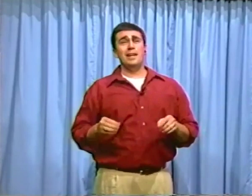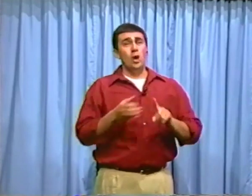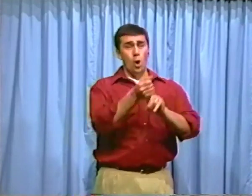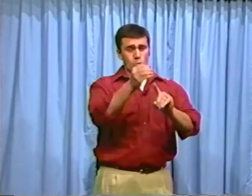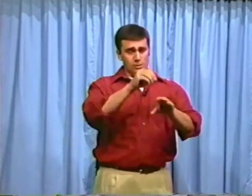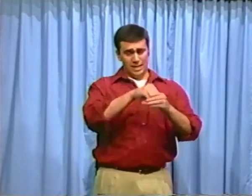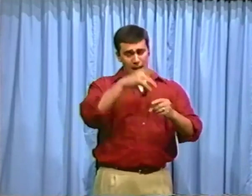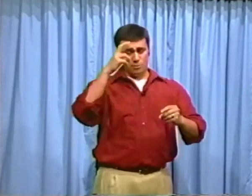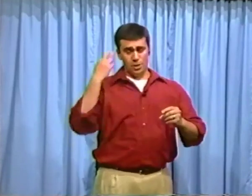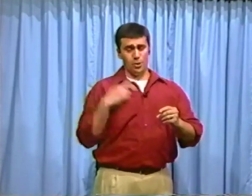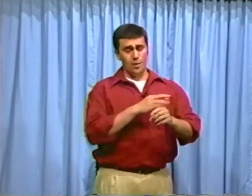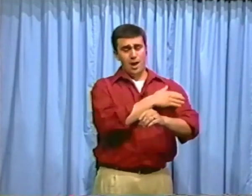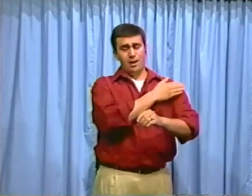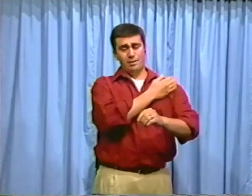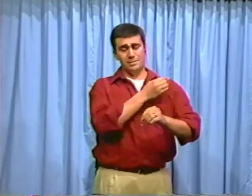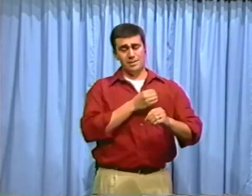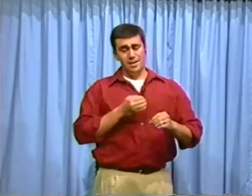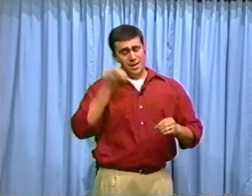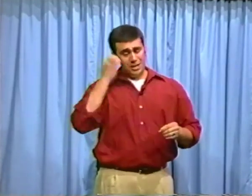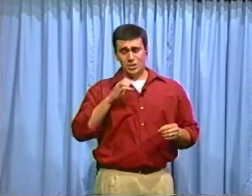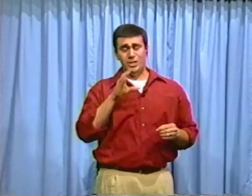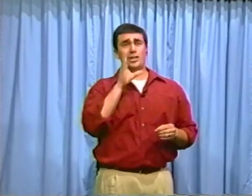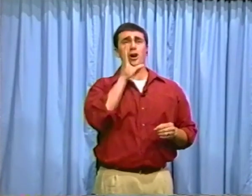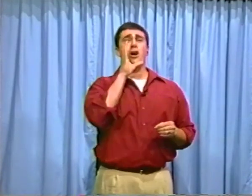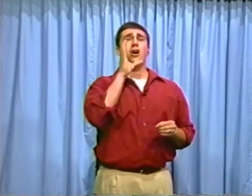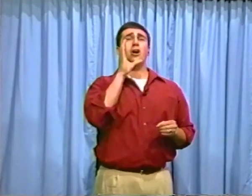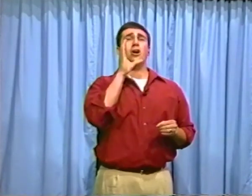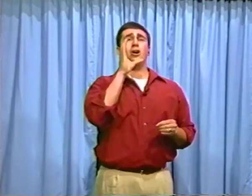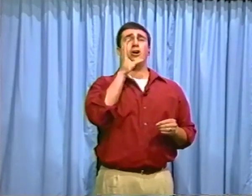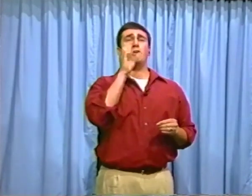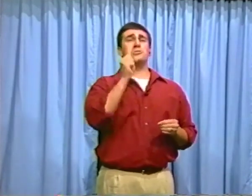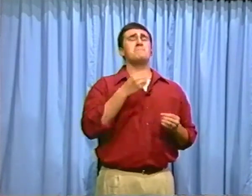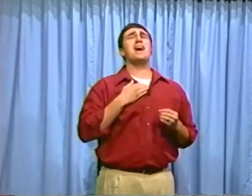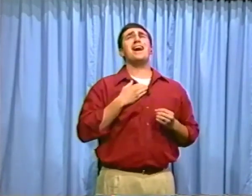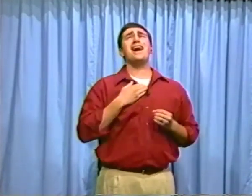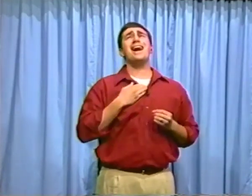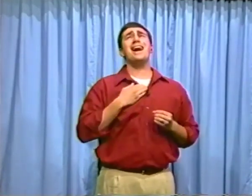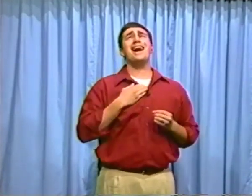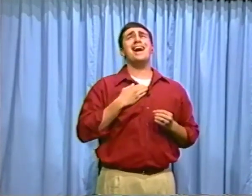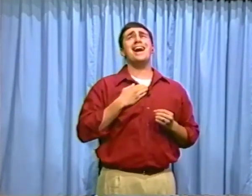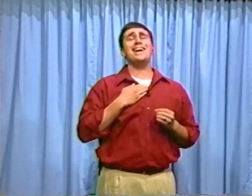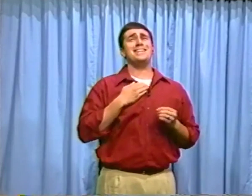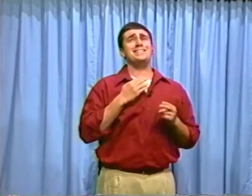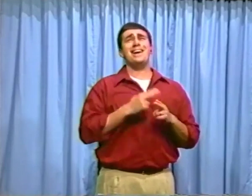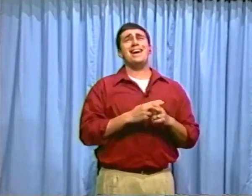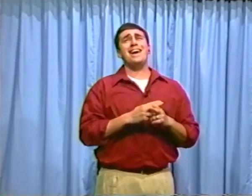and holding out her arms and she calls my name?